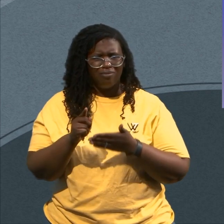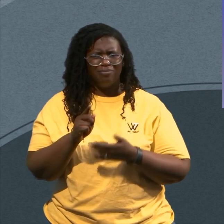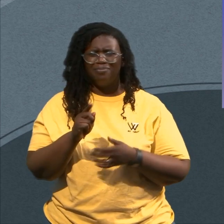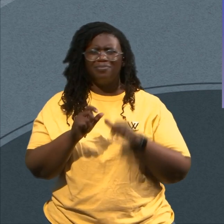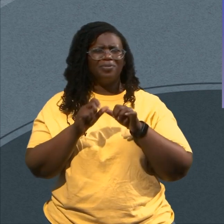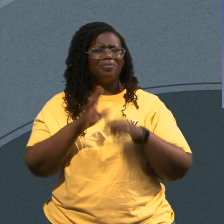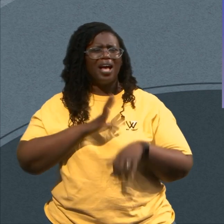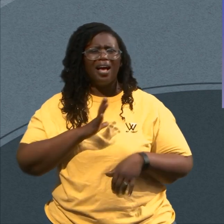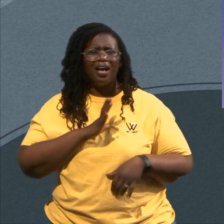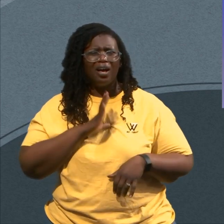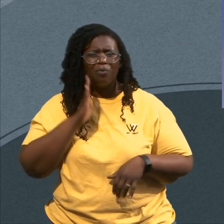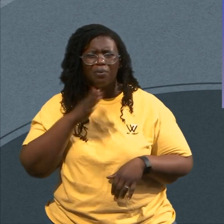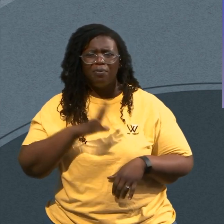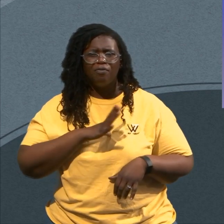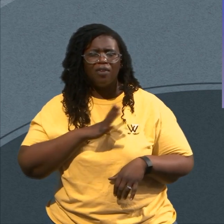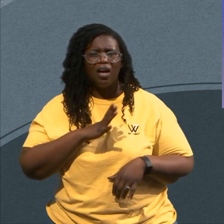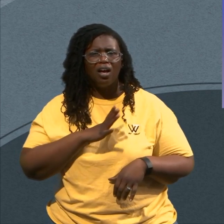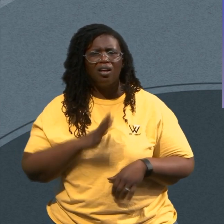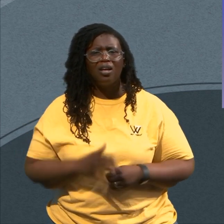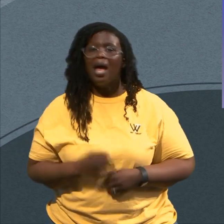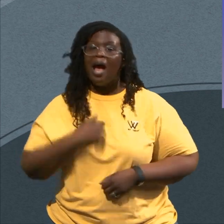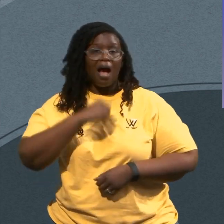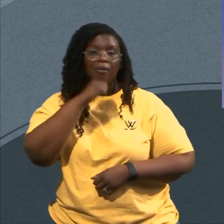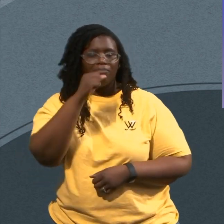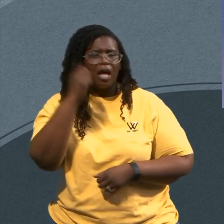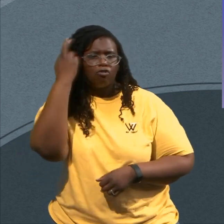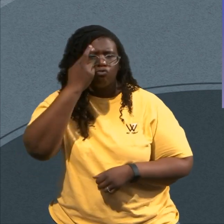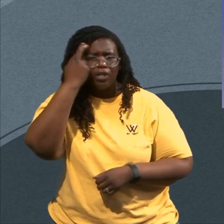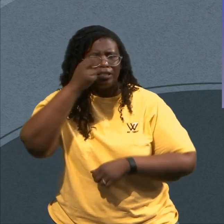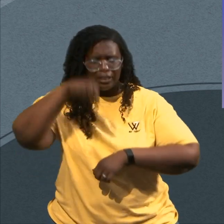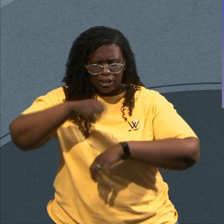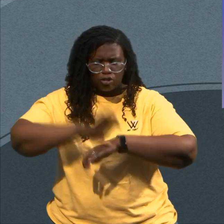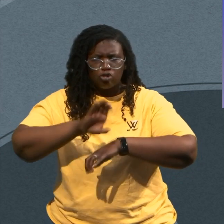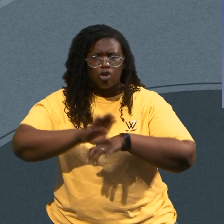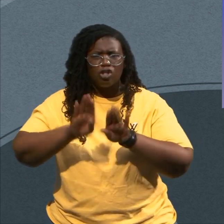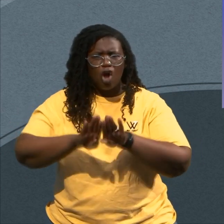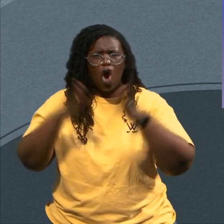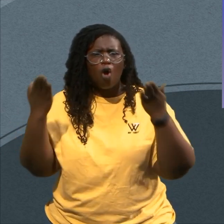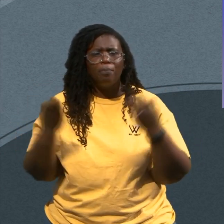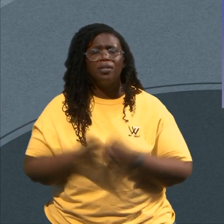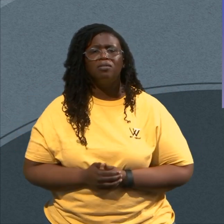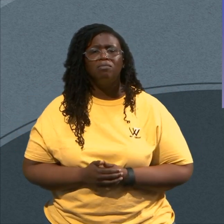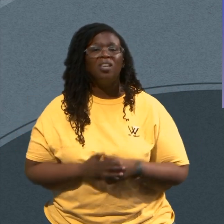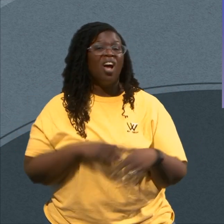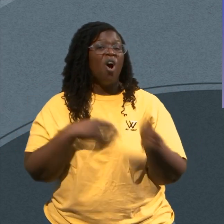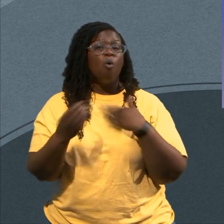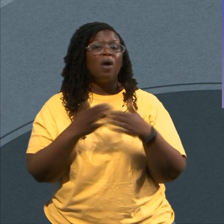Y'all Can't Handle This But I'm Gonna Say It Anyway Whatever Your Gift Is We'll Be Fine Without You